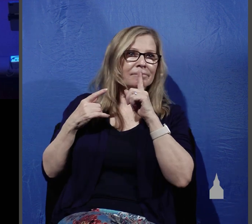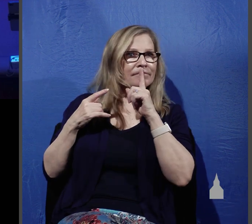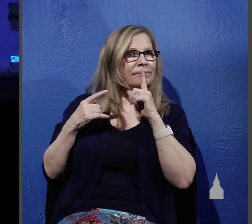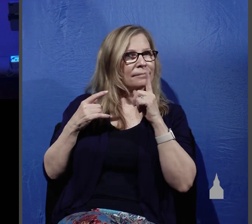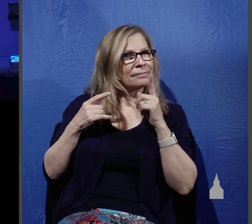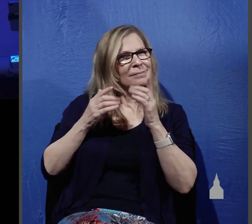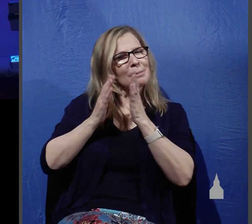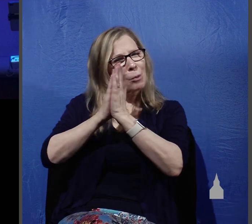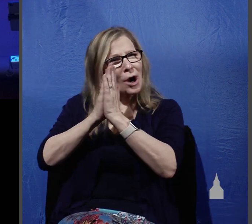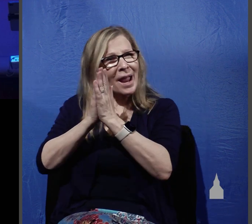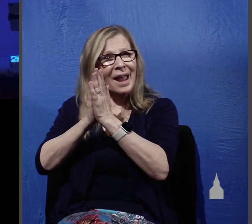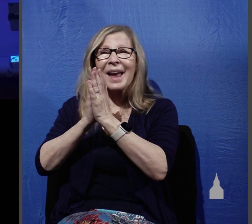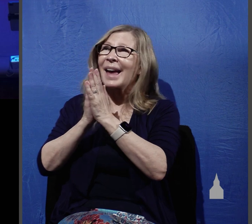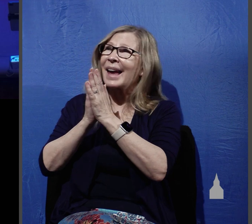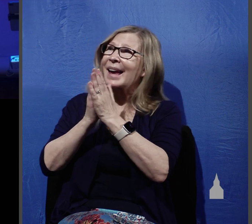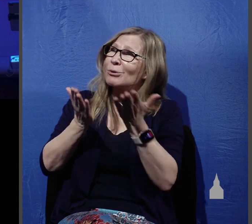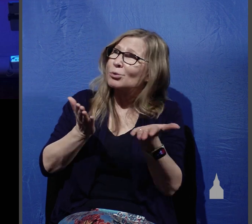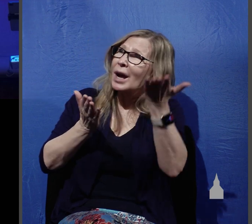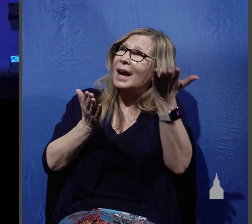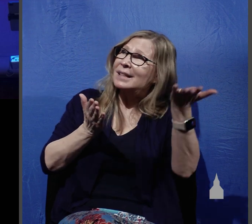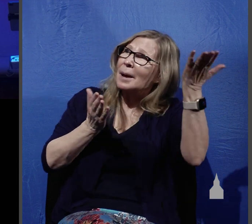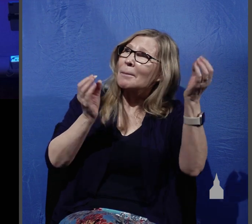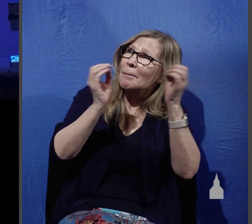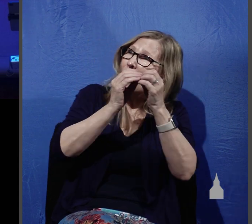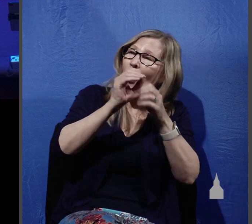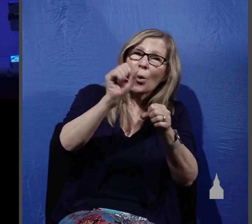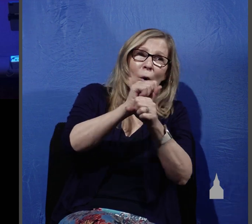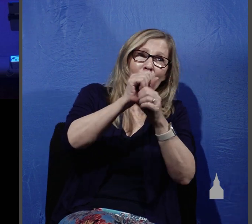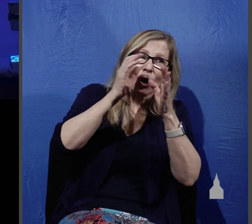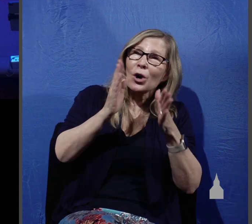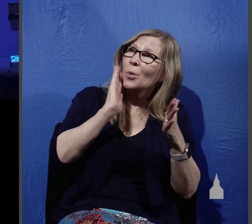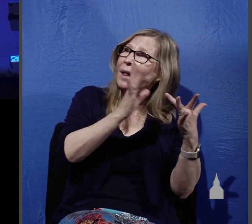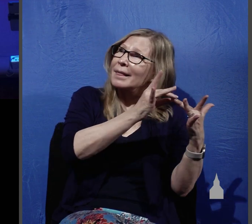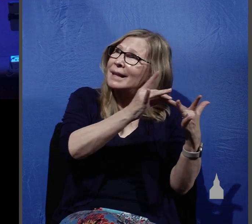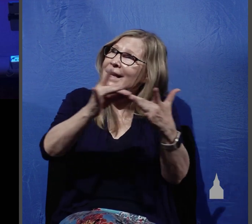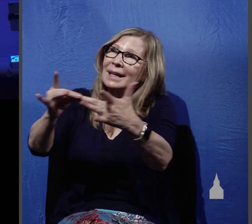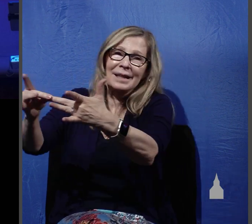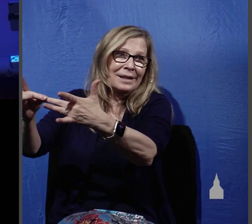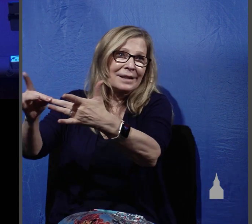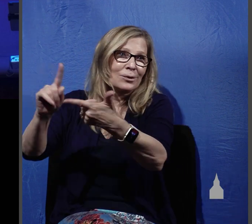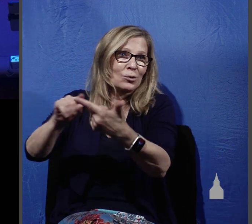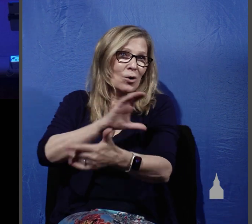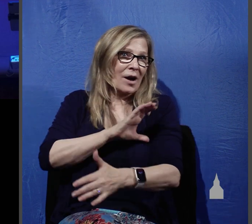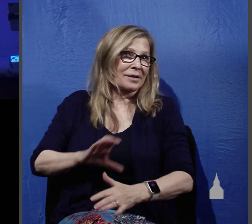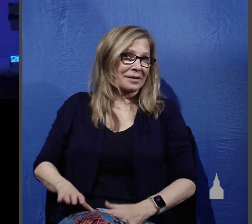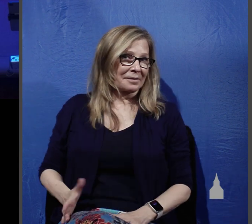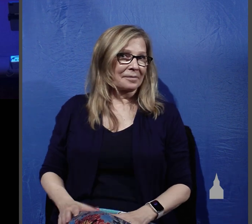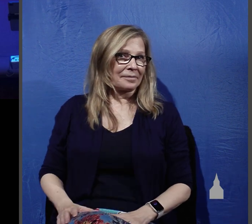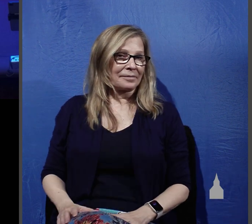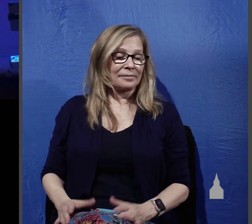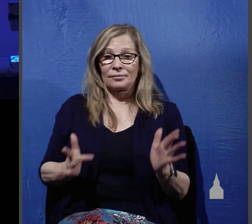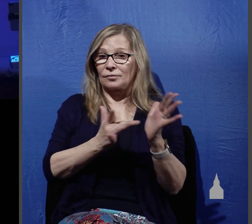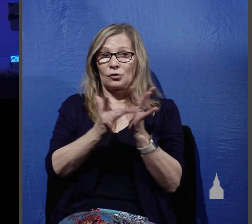pray that the Lord will raise up more witnesses who will lead others to Christ you see Jesus commands us